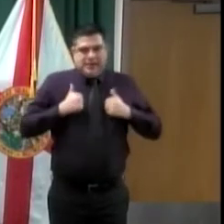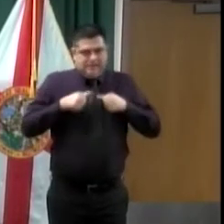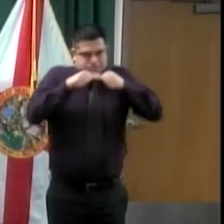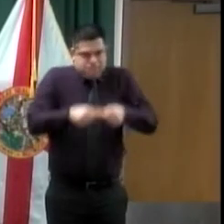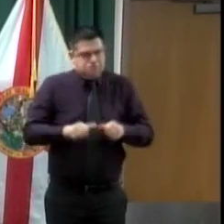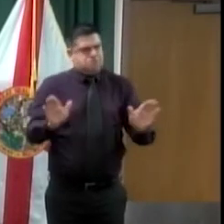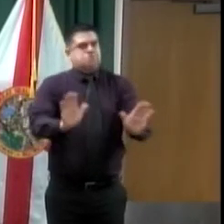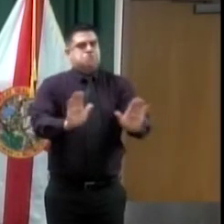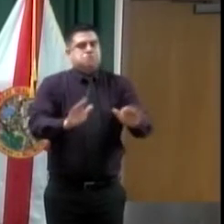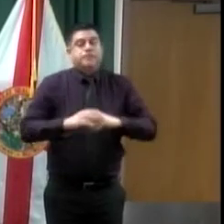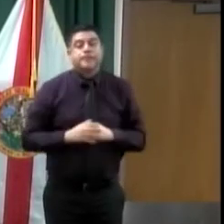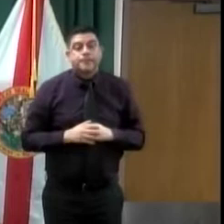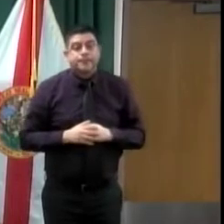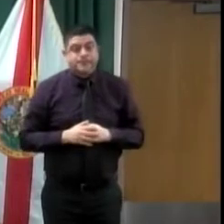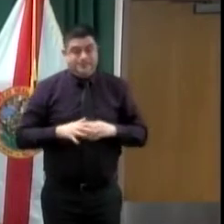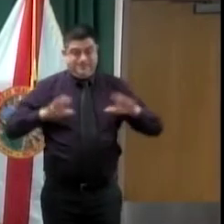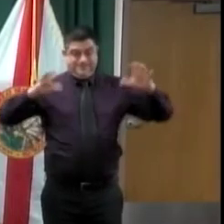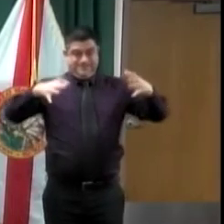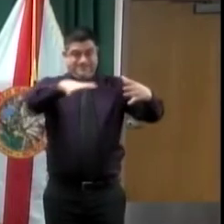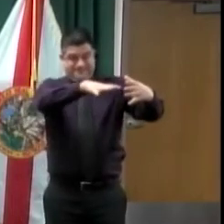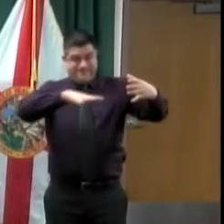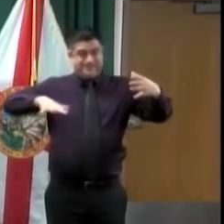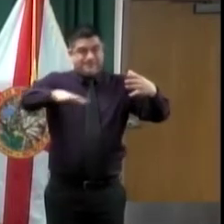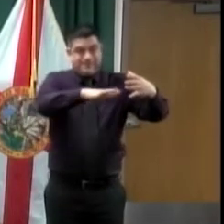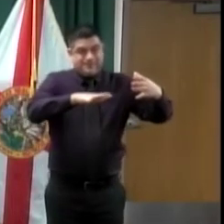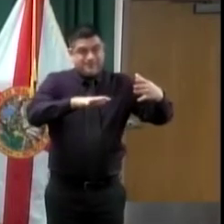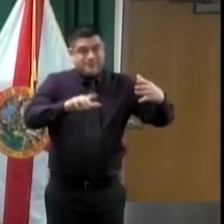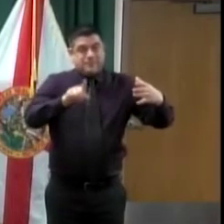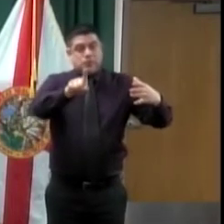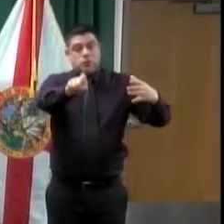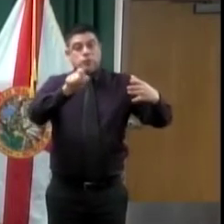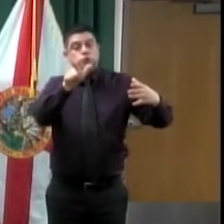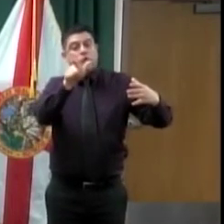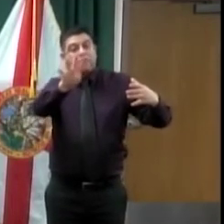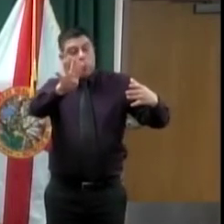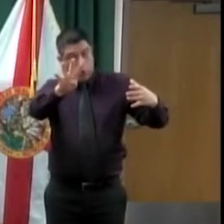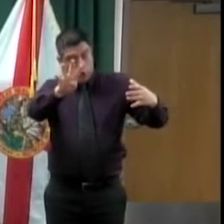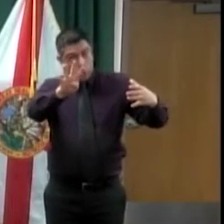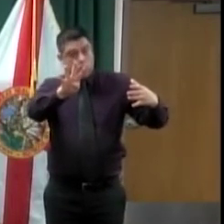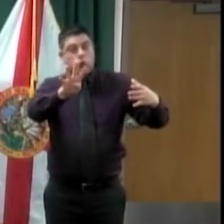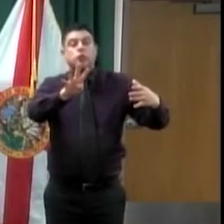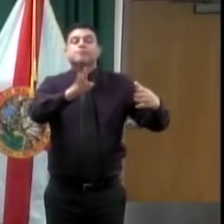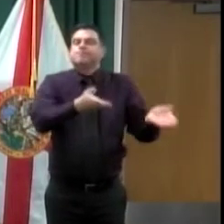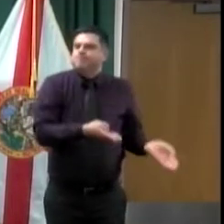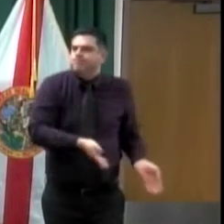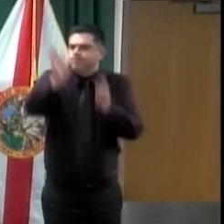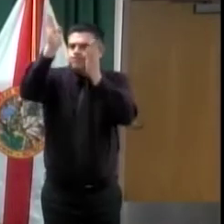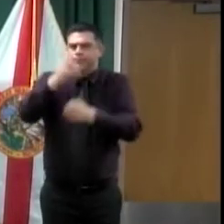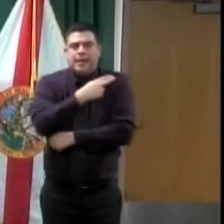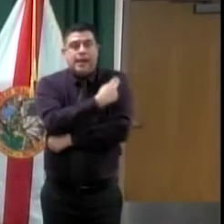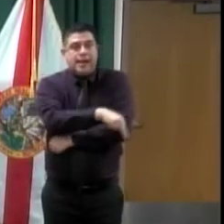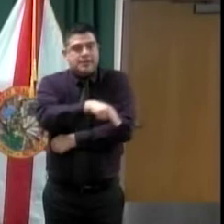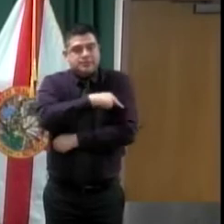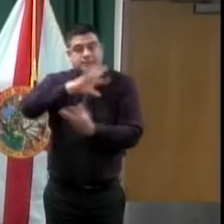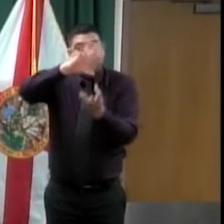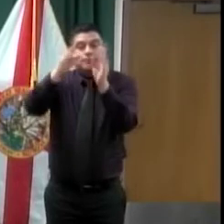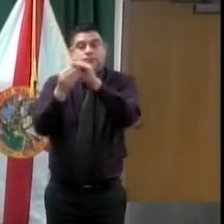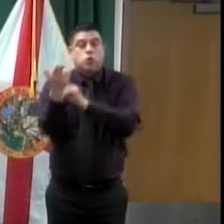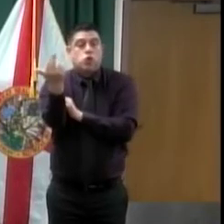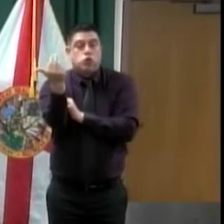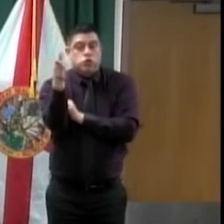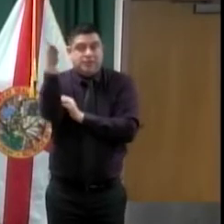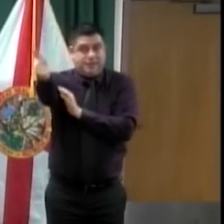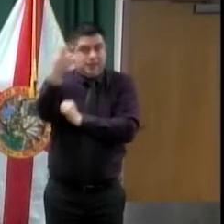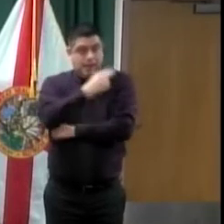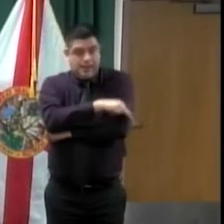13 of those positive cases are hospitalized in our hospitals, and we track all of our hospitals' availability, their bed